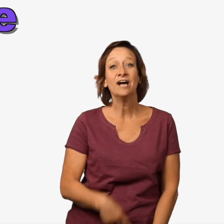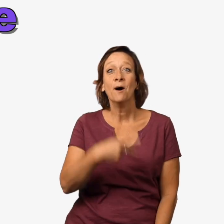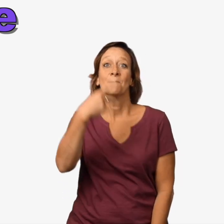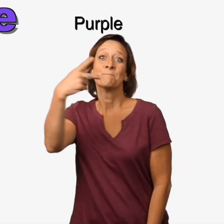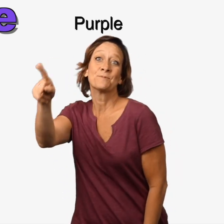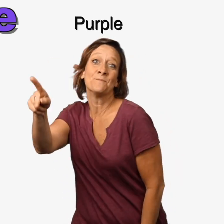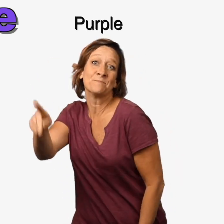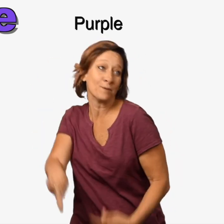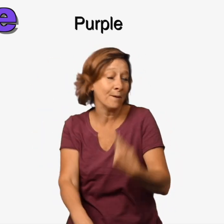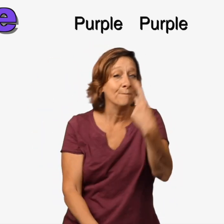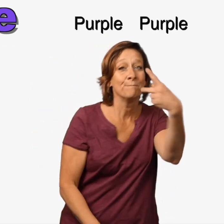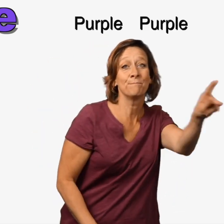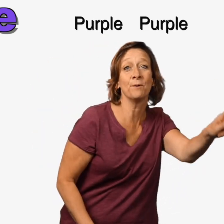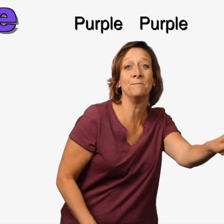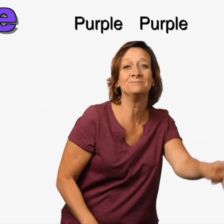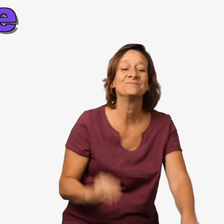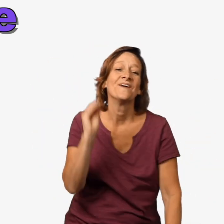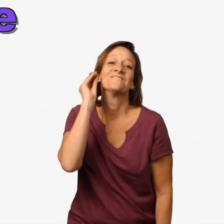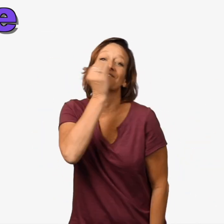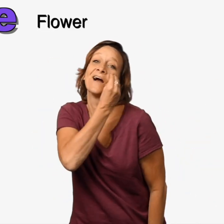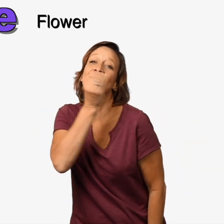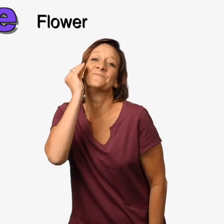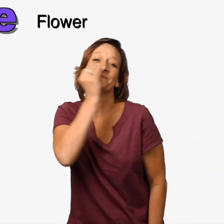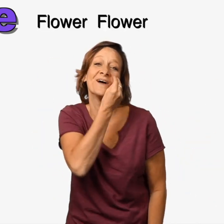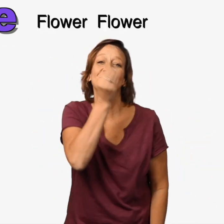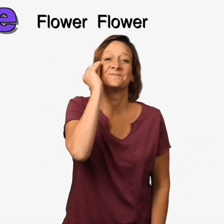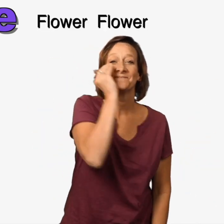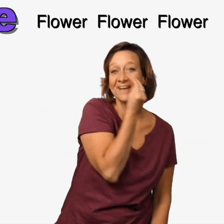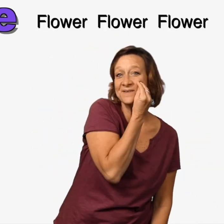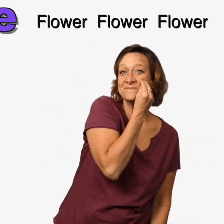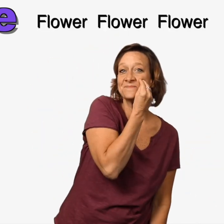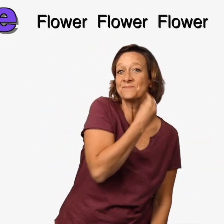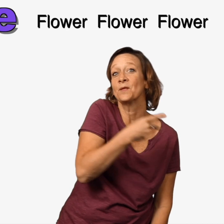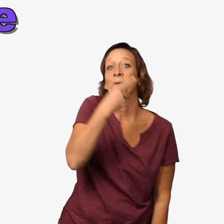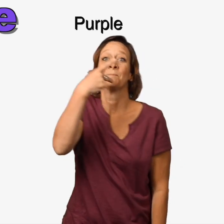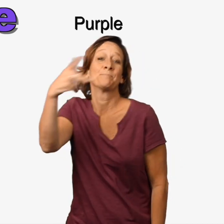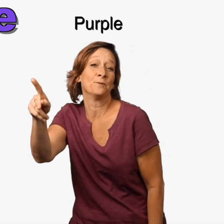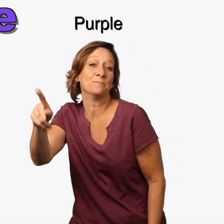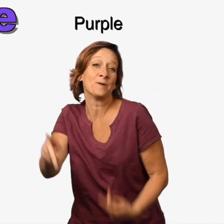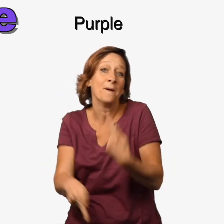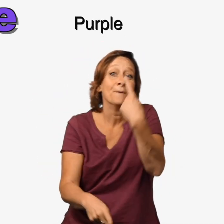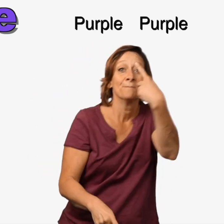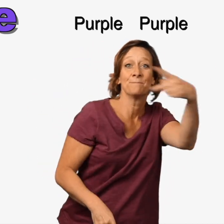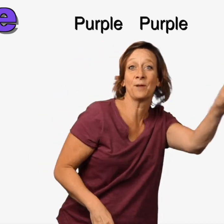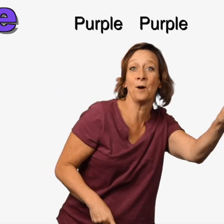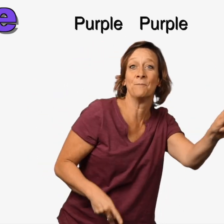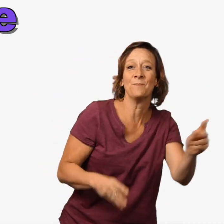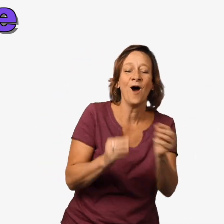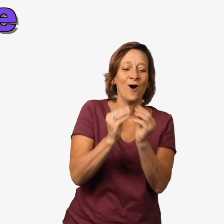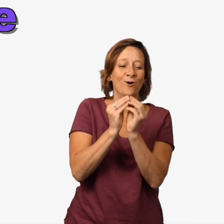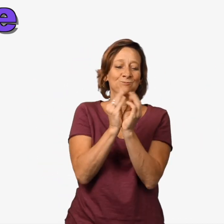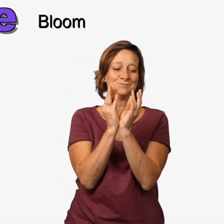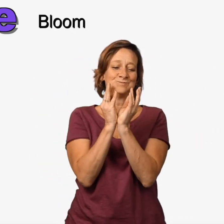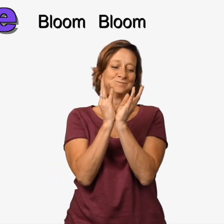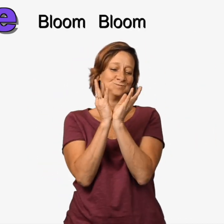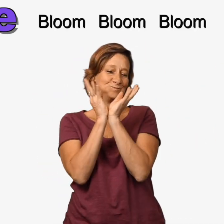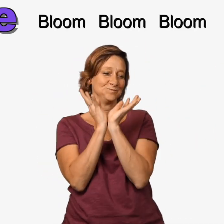Purple, purple Flower, flower, flower Purple, purple Bloom, bloom,